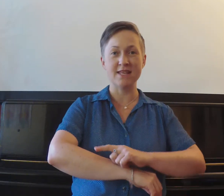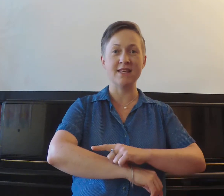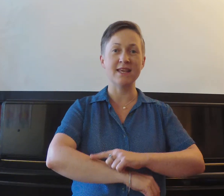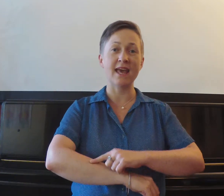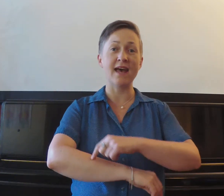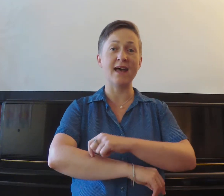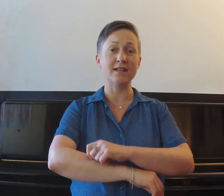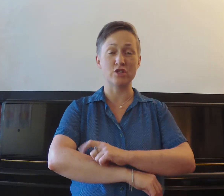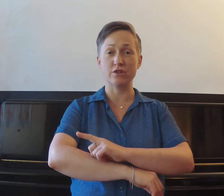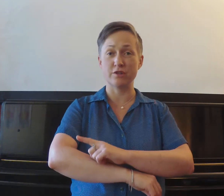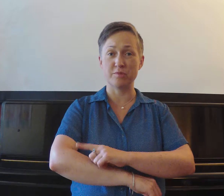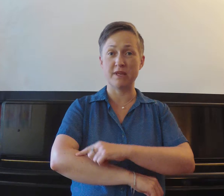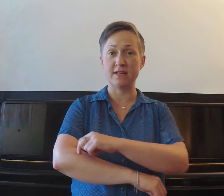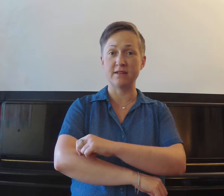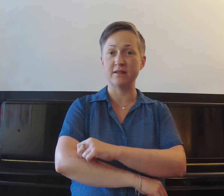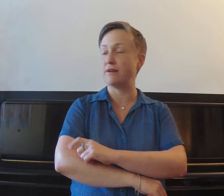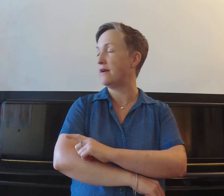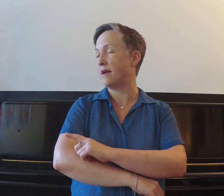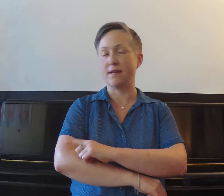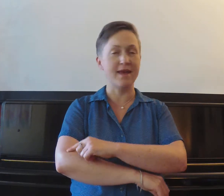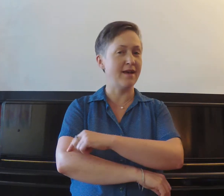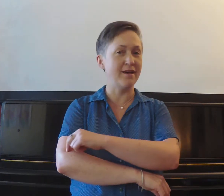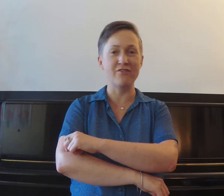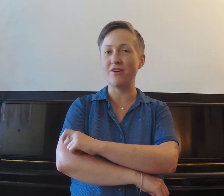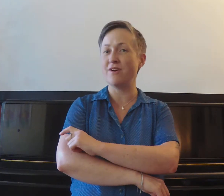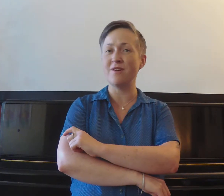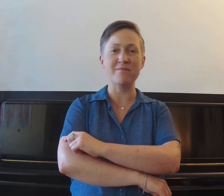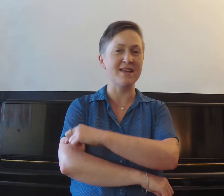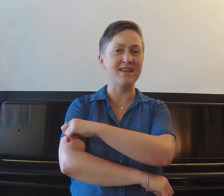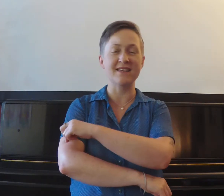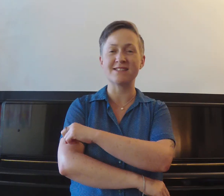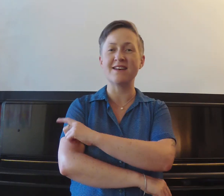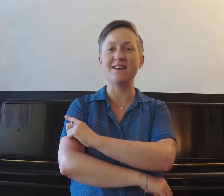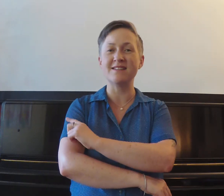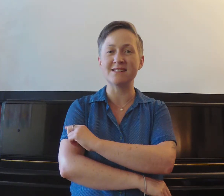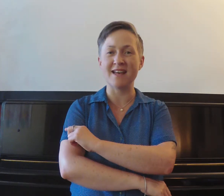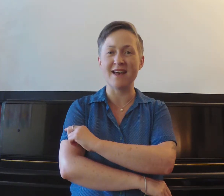Caterpillar never makes a sound